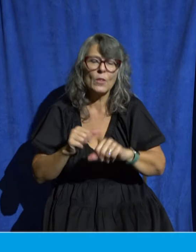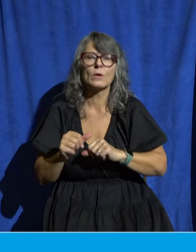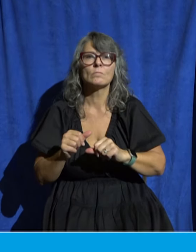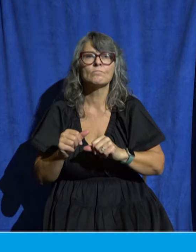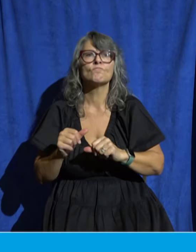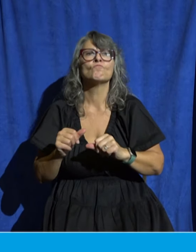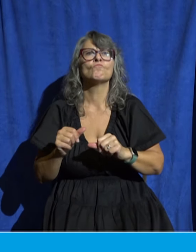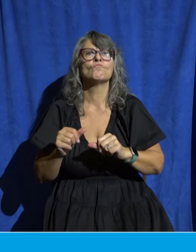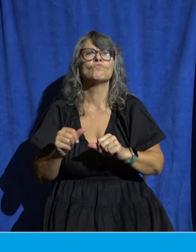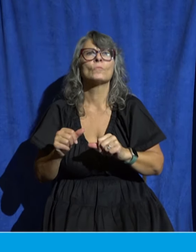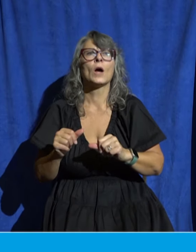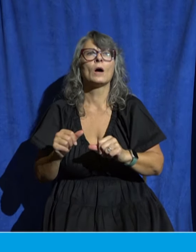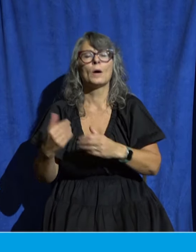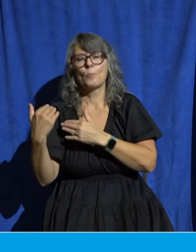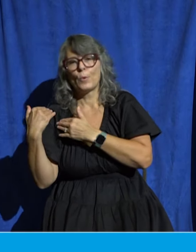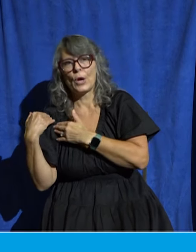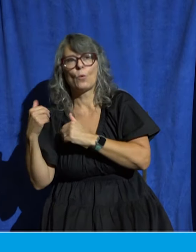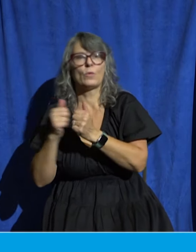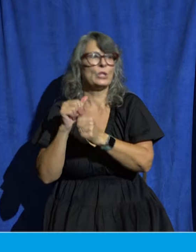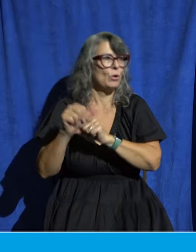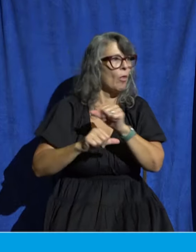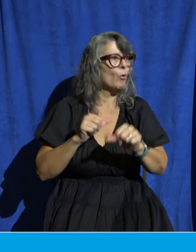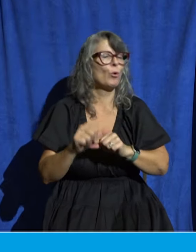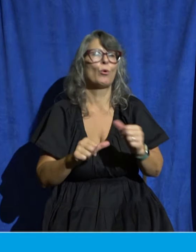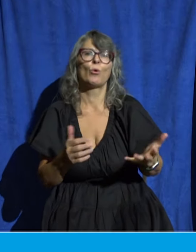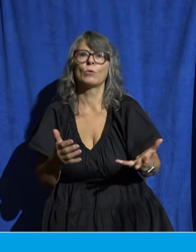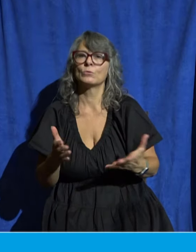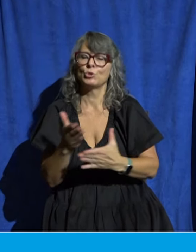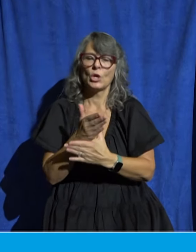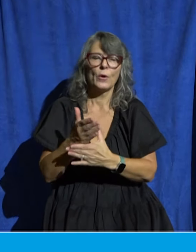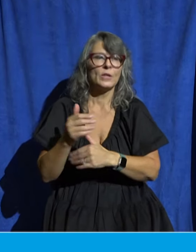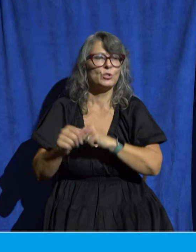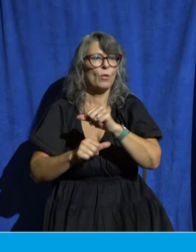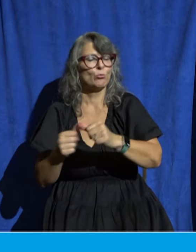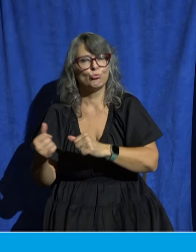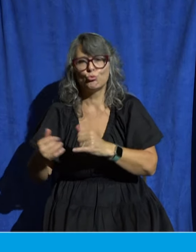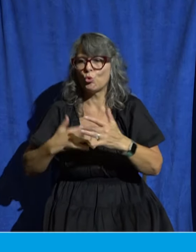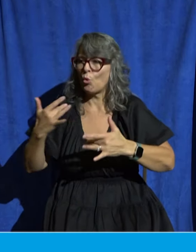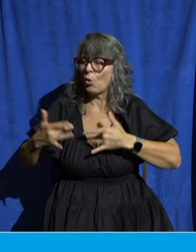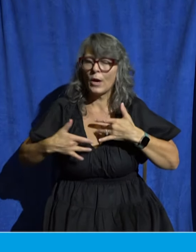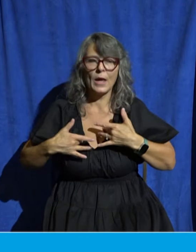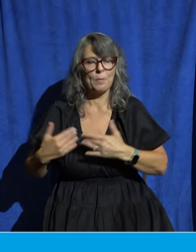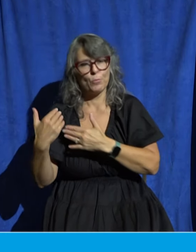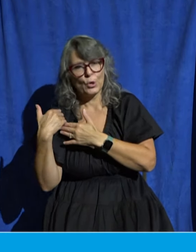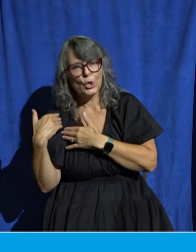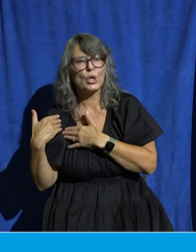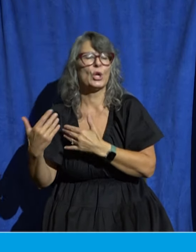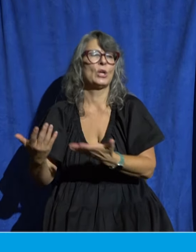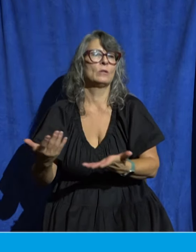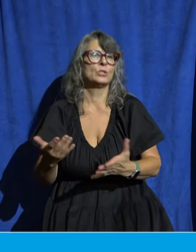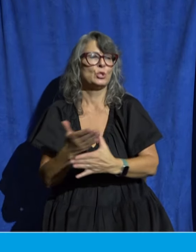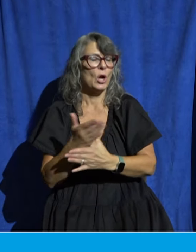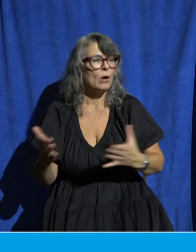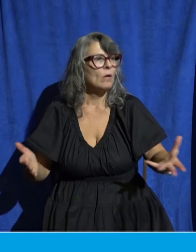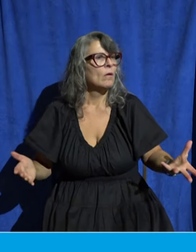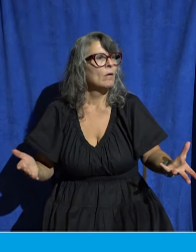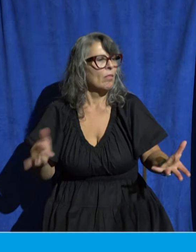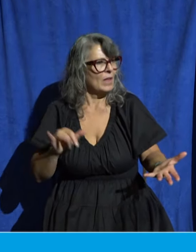praying for one another lamenting with one another sharing each other's joys and carrying each other's burdens this is part of what being a member of a church